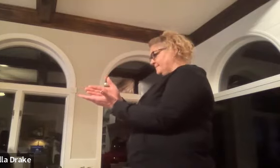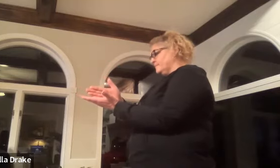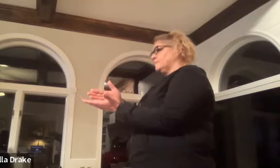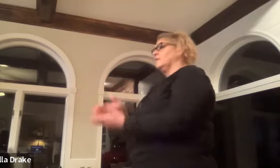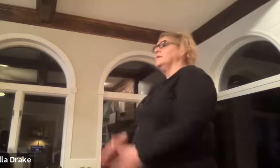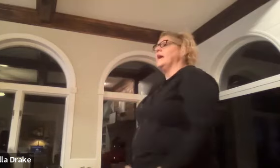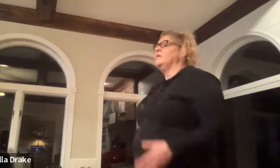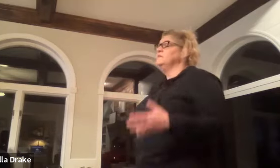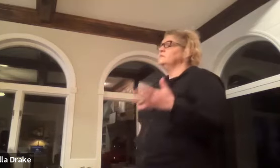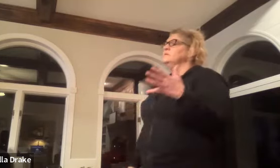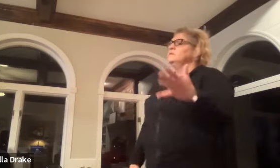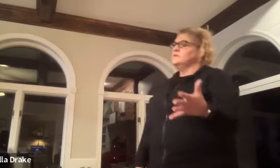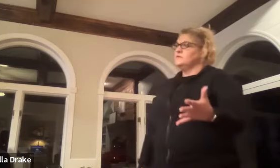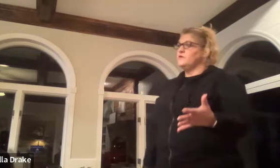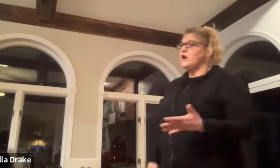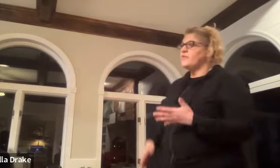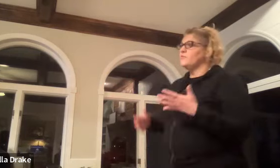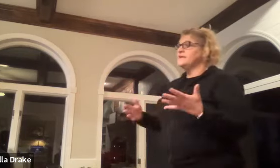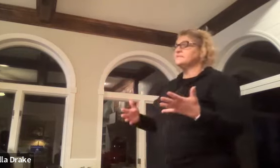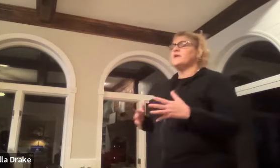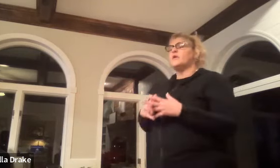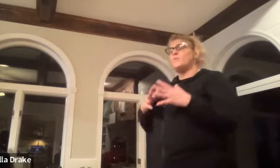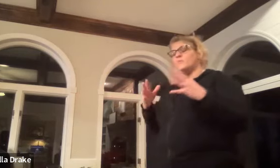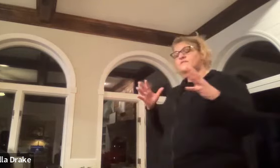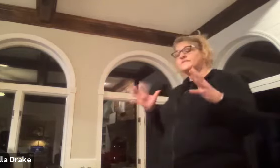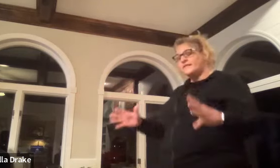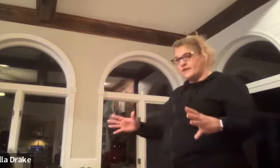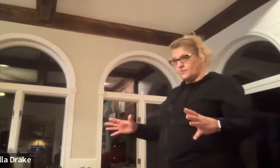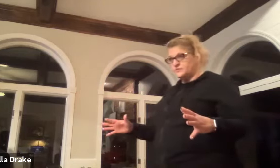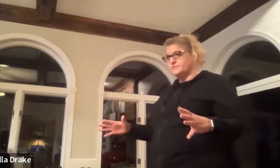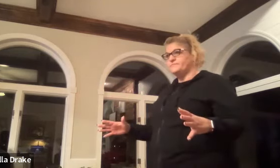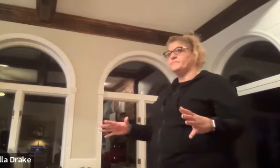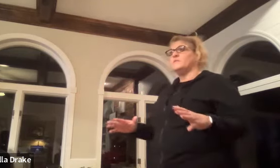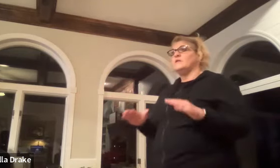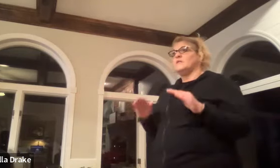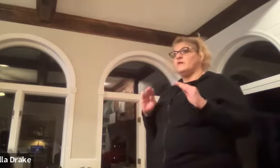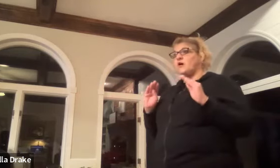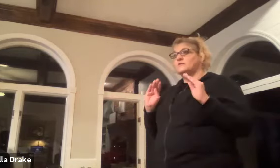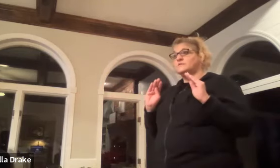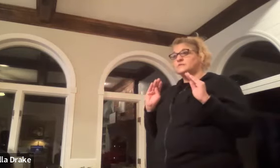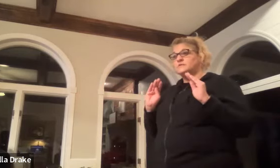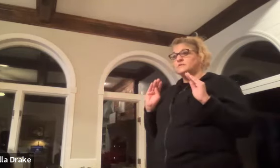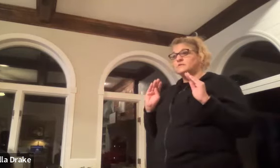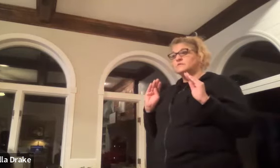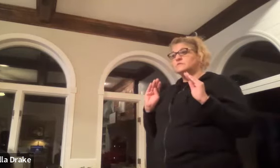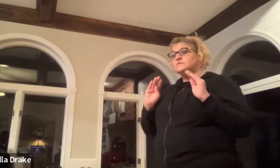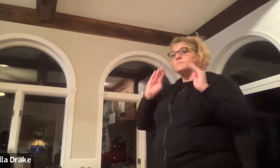now there are other ways okay what's sign language there are there are some